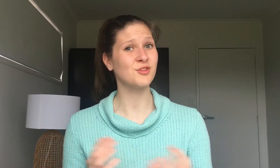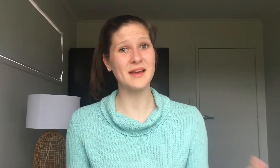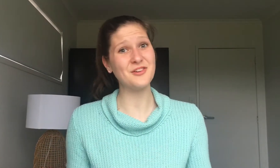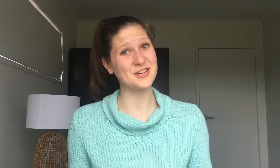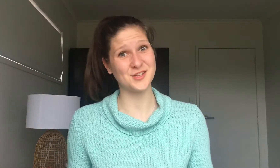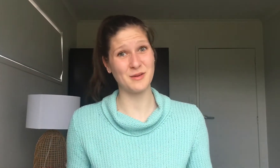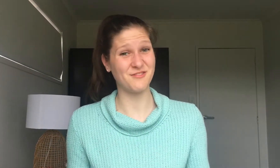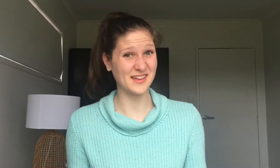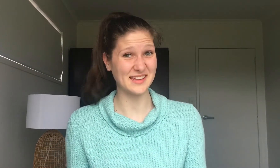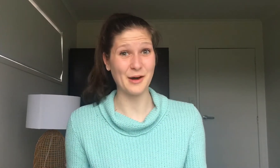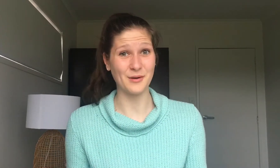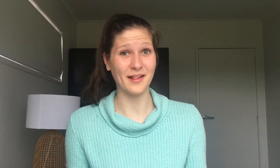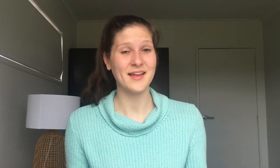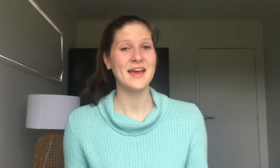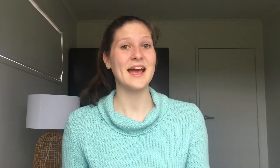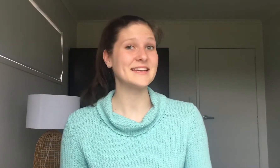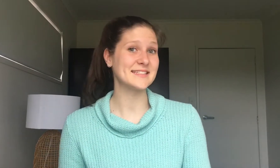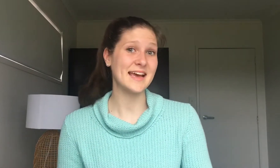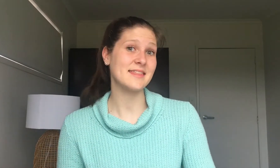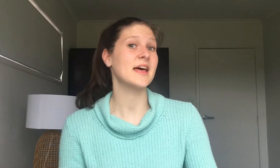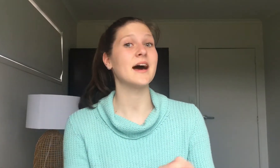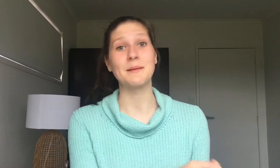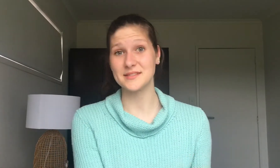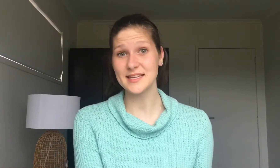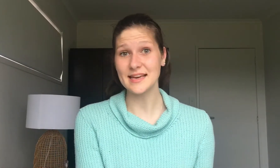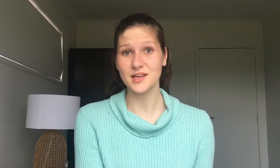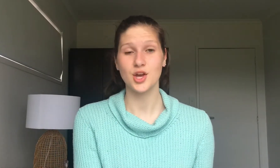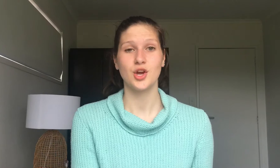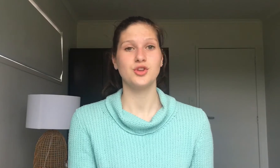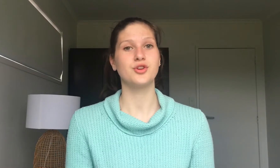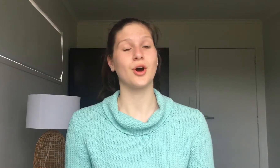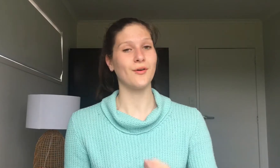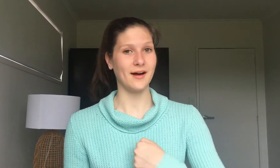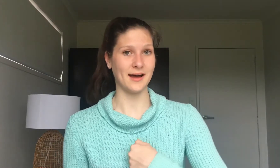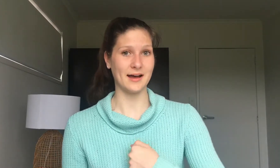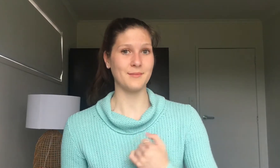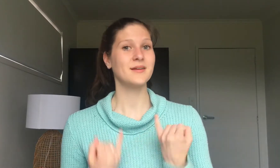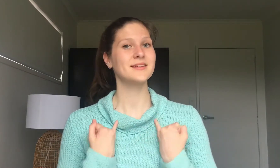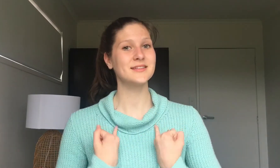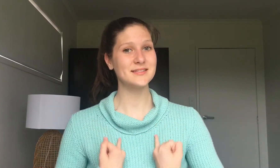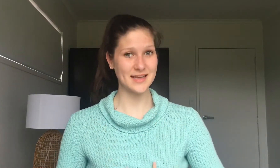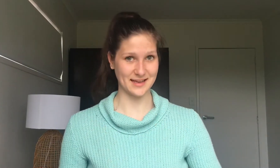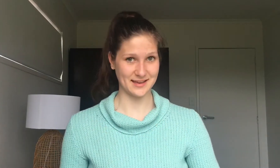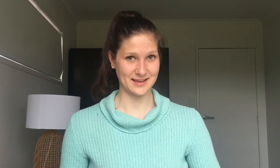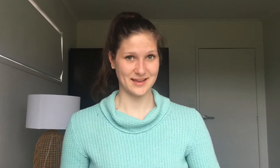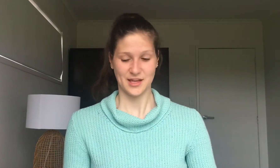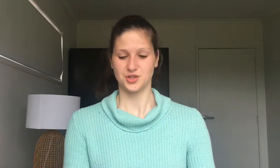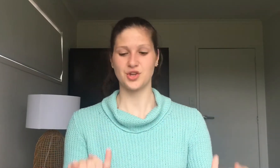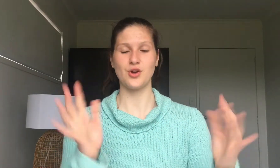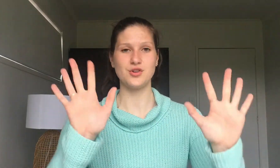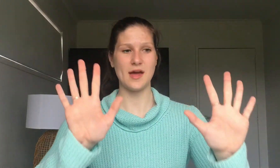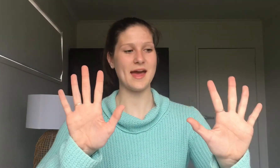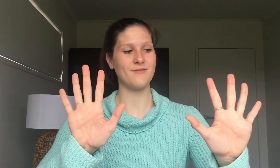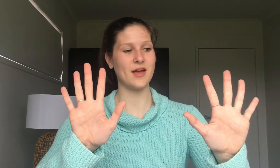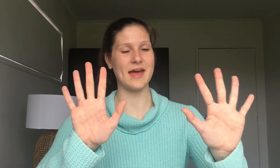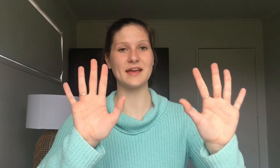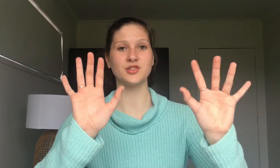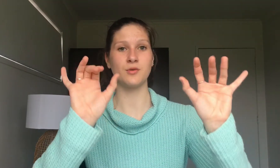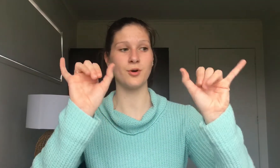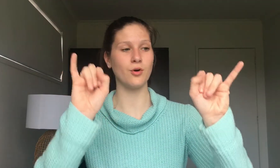may not actually be feeling that well and the say that I'm sick you go I'm sick. So you have your hands you put all